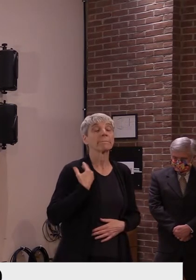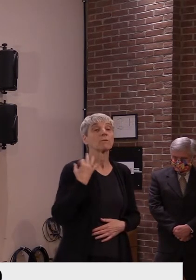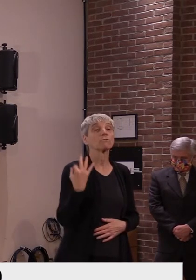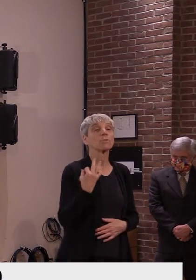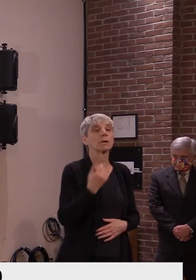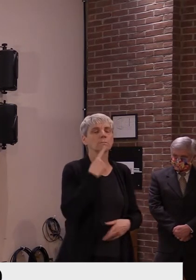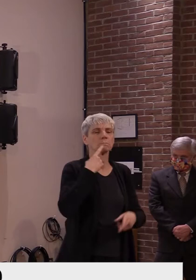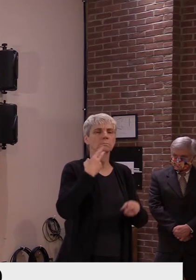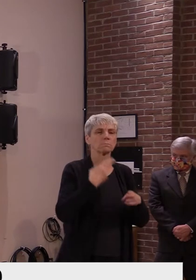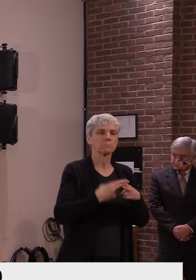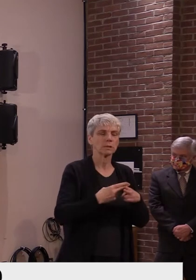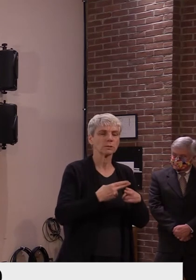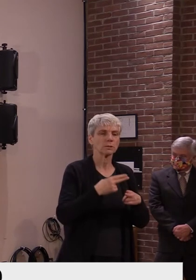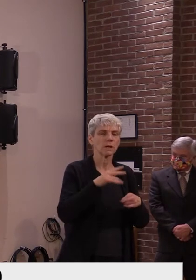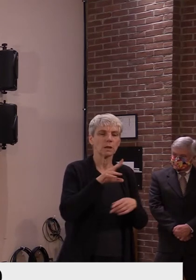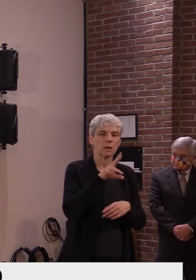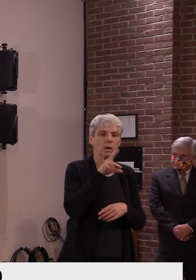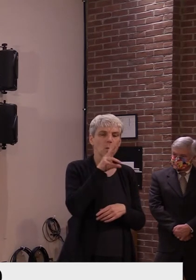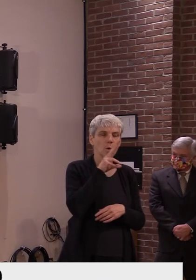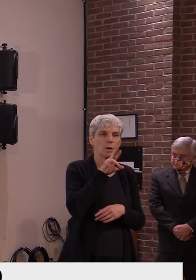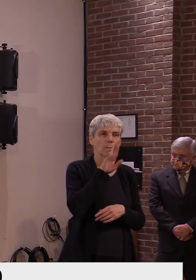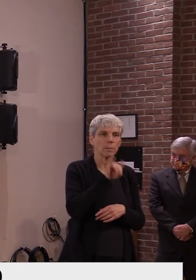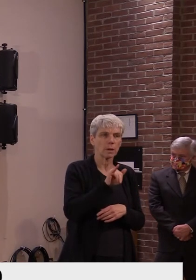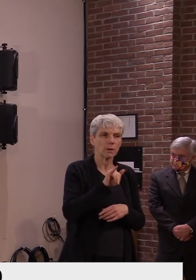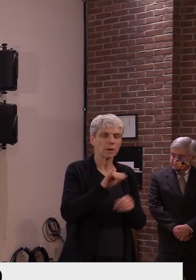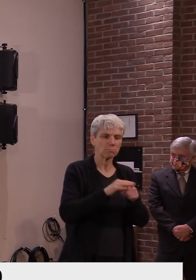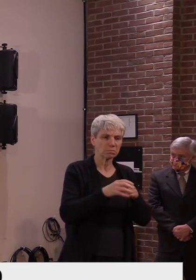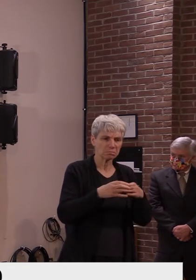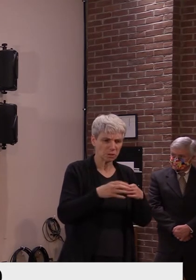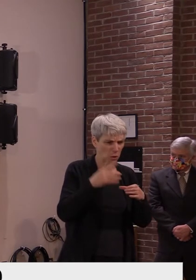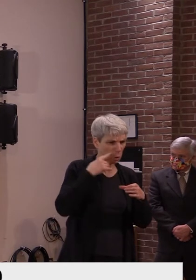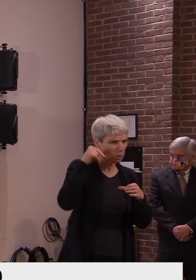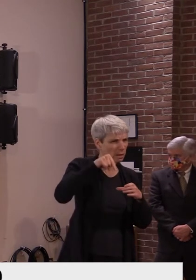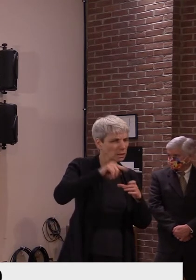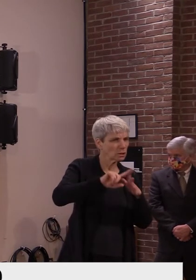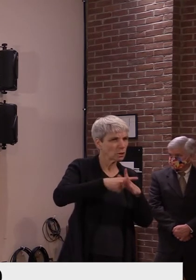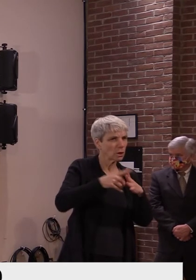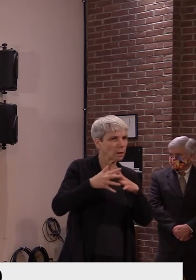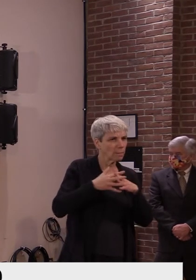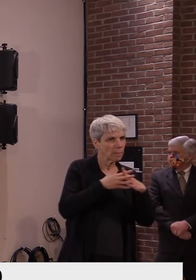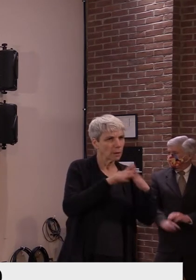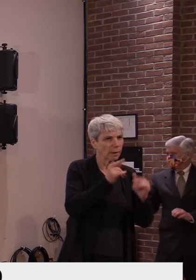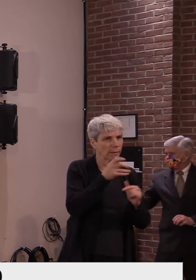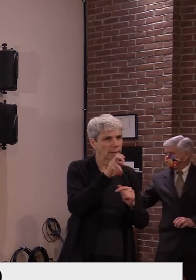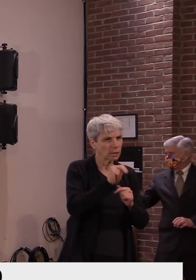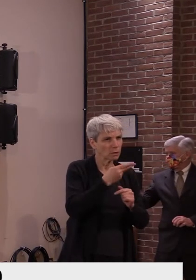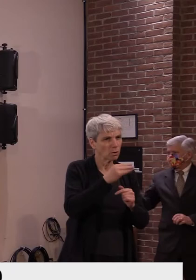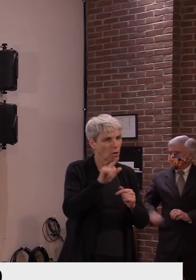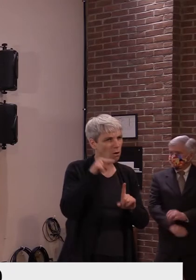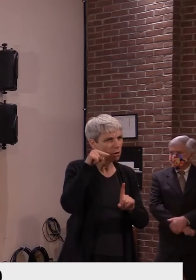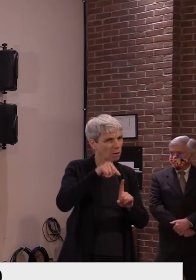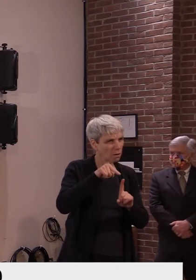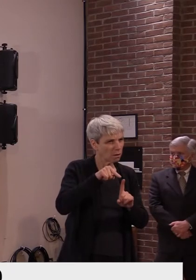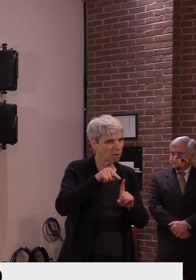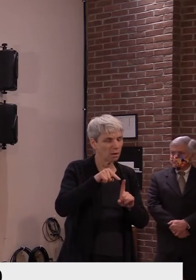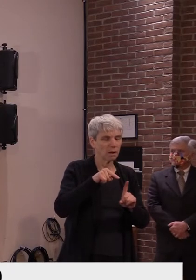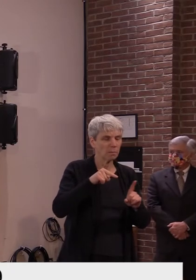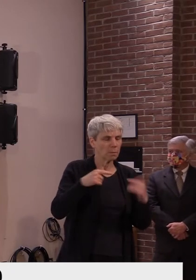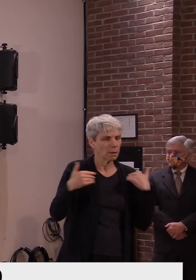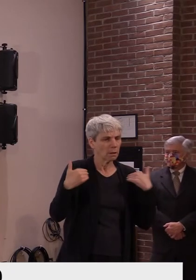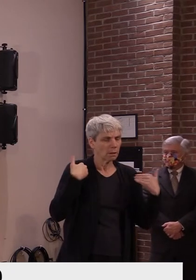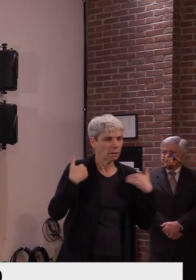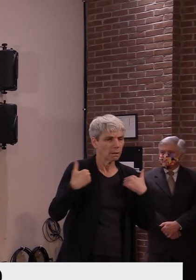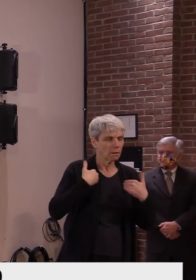Waterbury in Duxbury that may be associated with the American Legion Hall in Waterbury. We've received multiple reports from